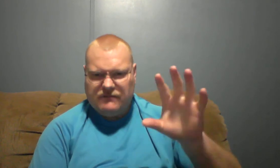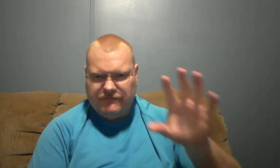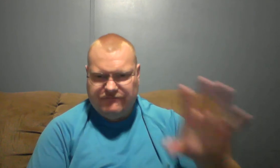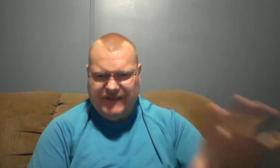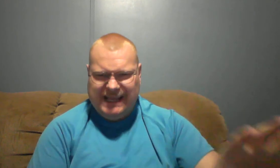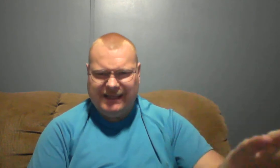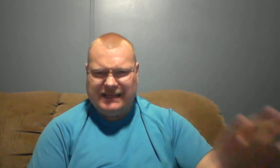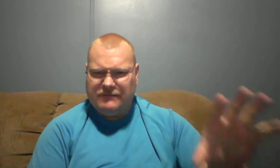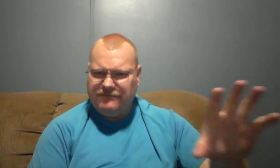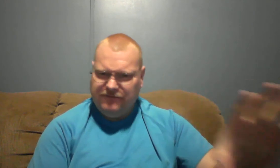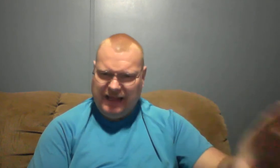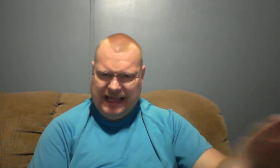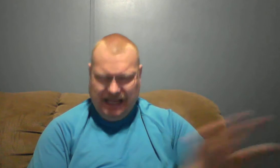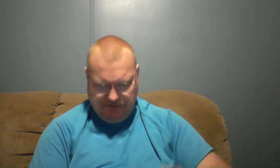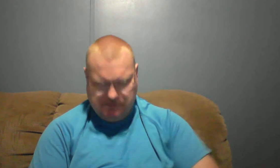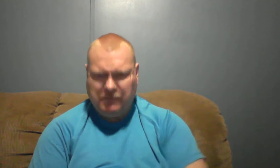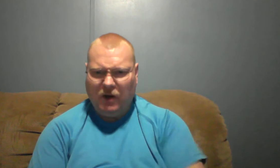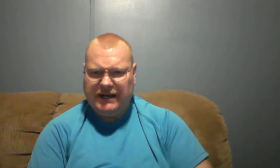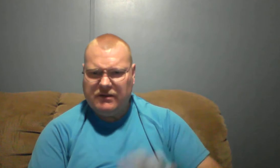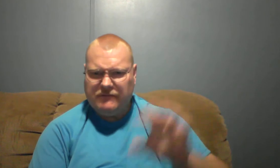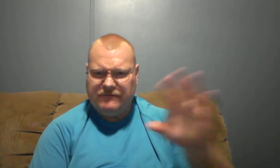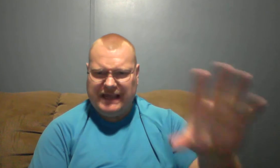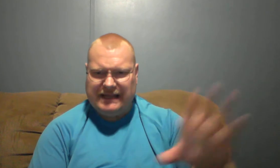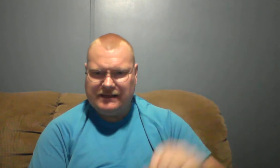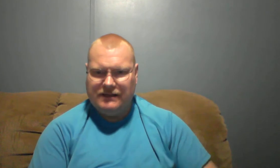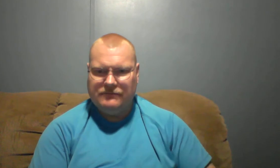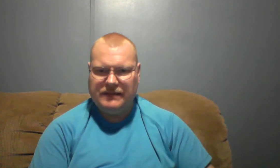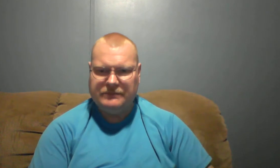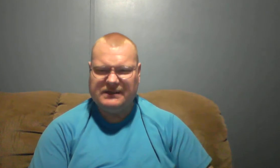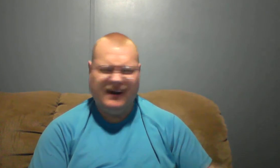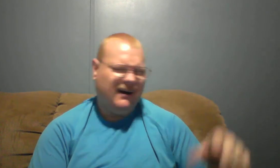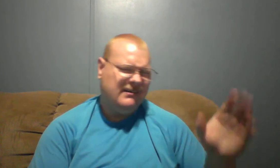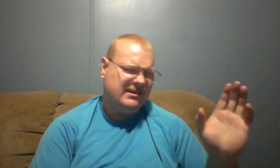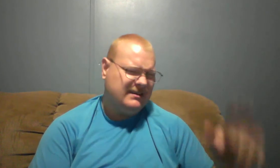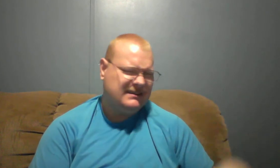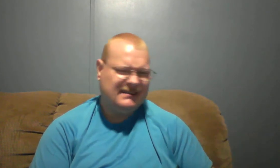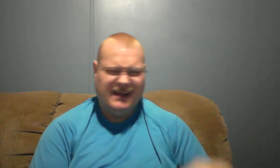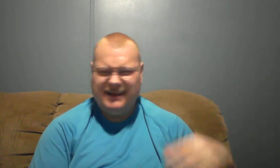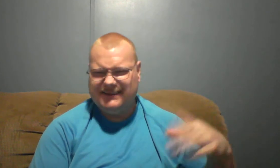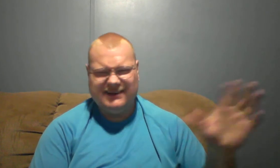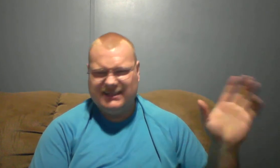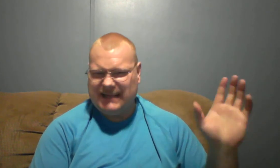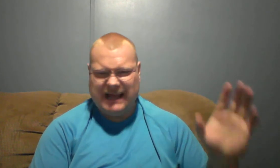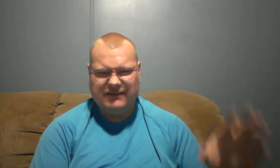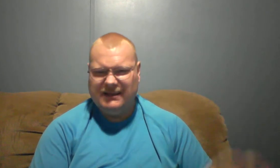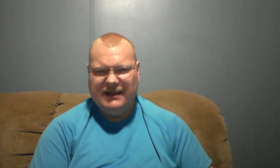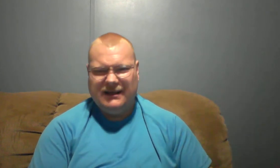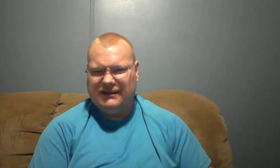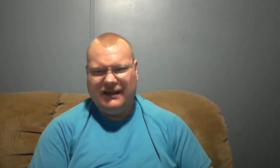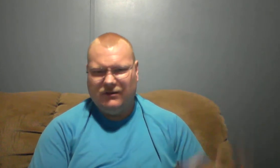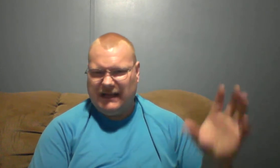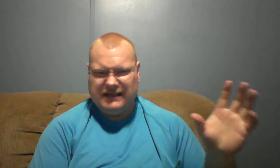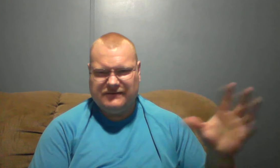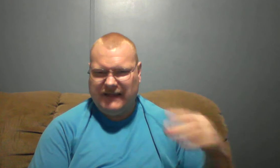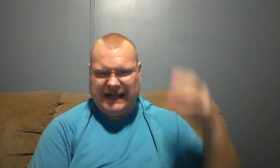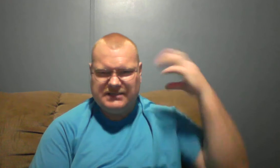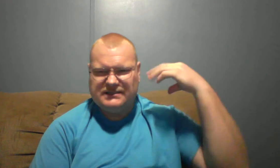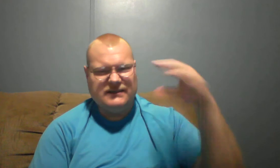feeling the flame burning their feet people's all they're just they're just having you know lights flashes in their